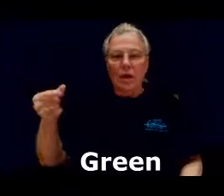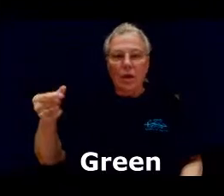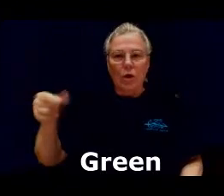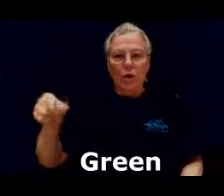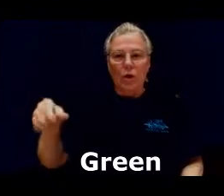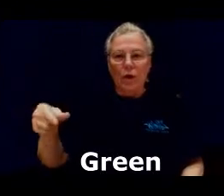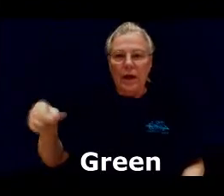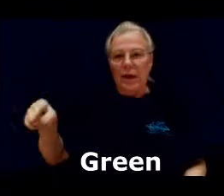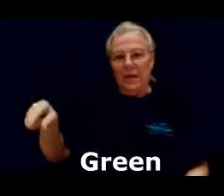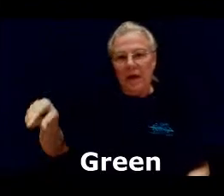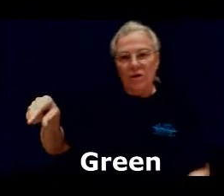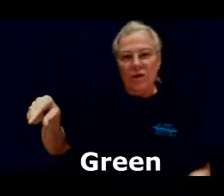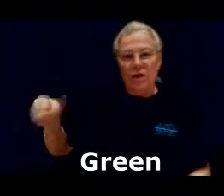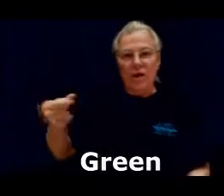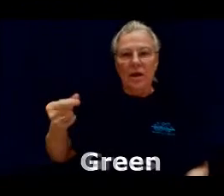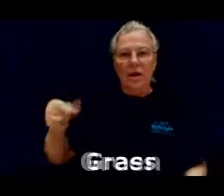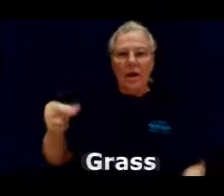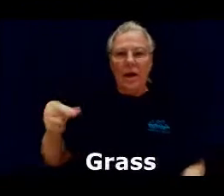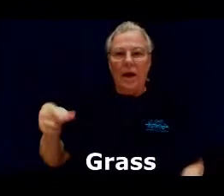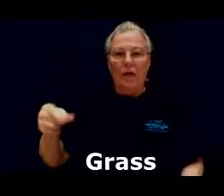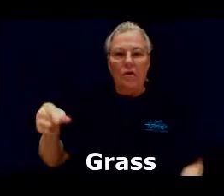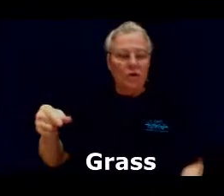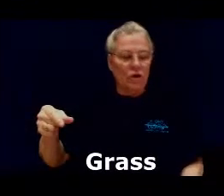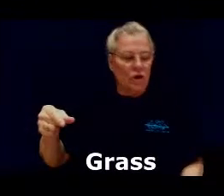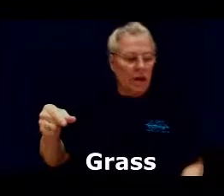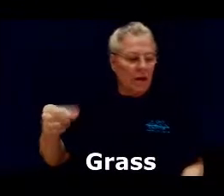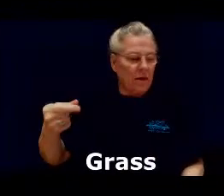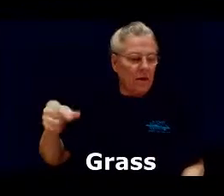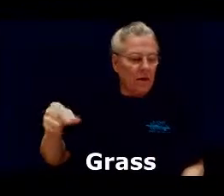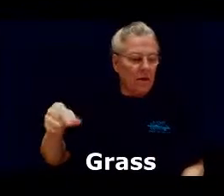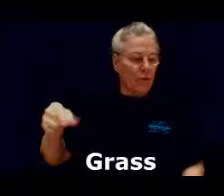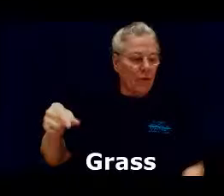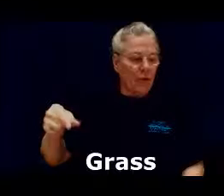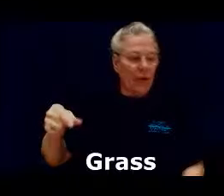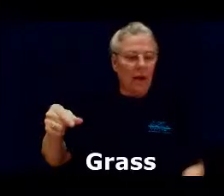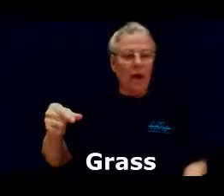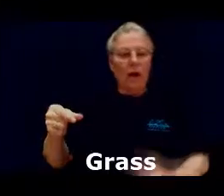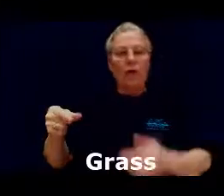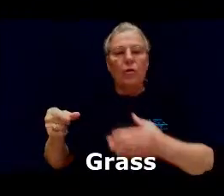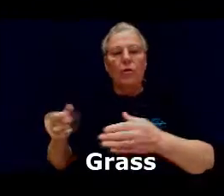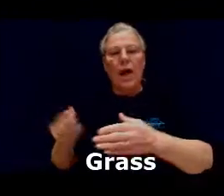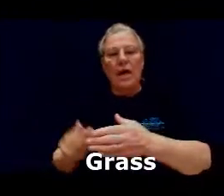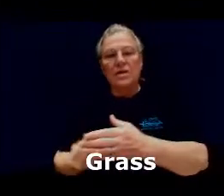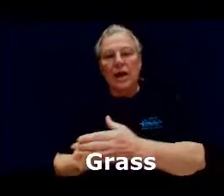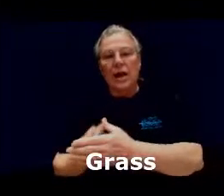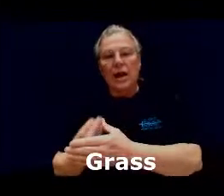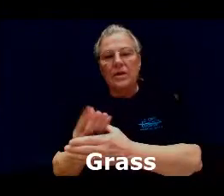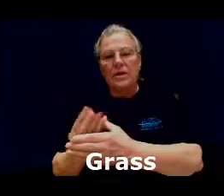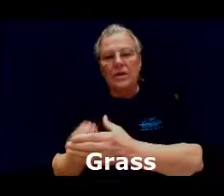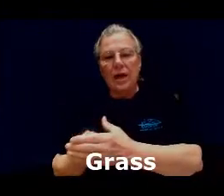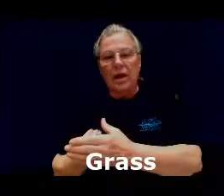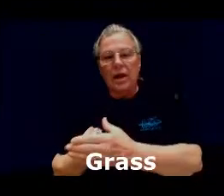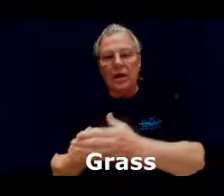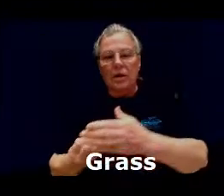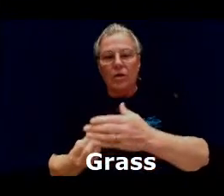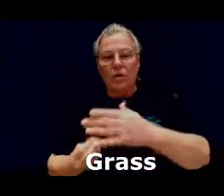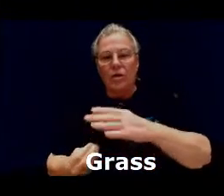green is that G and you just shake it green grass and it's just like your